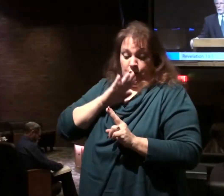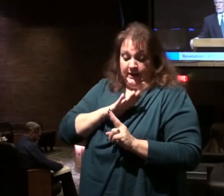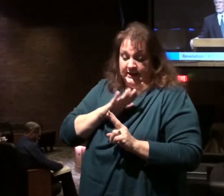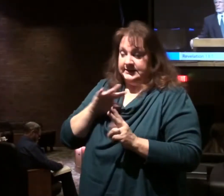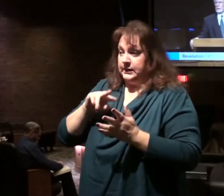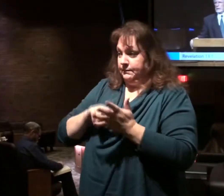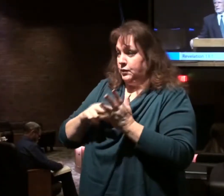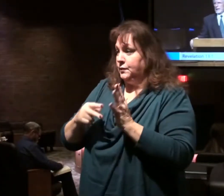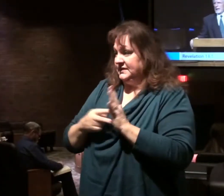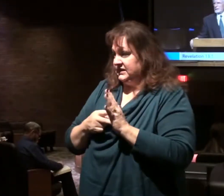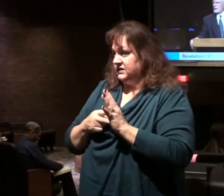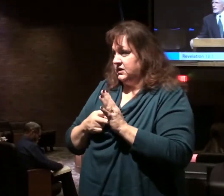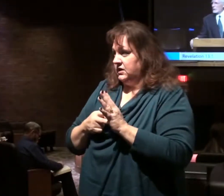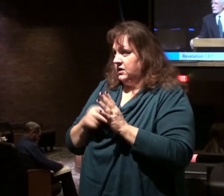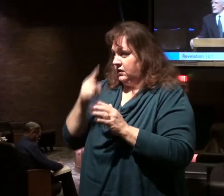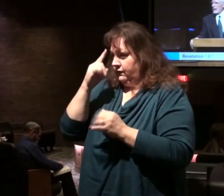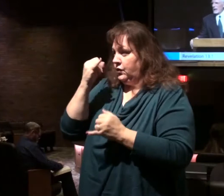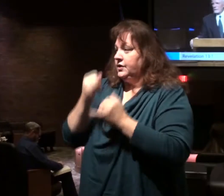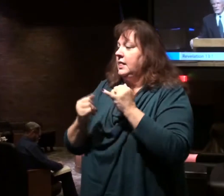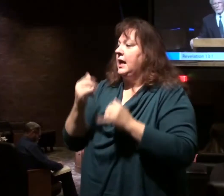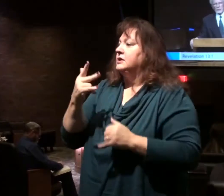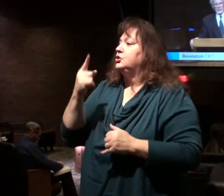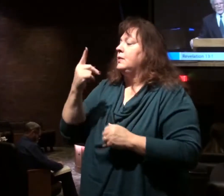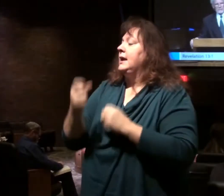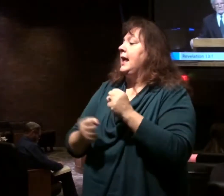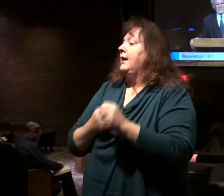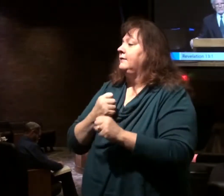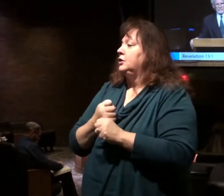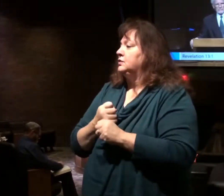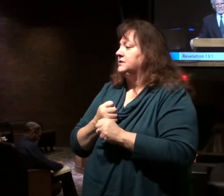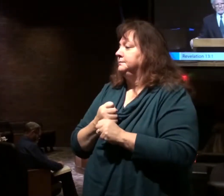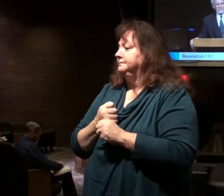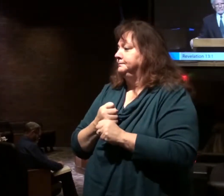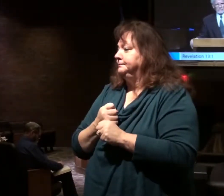in the world during this last three and a half year period.